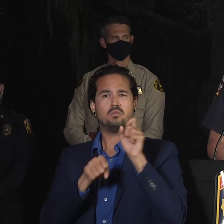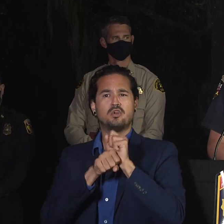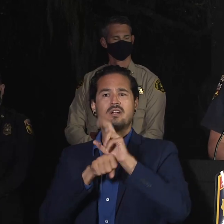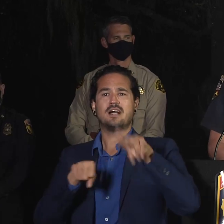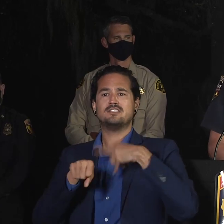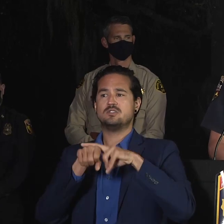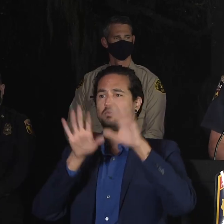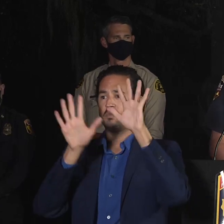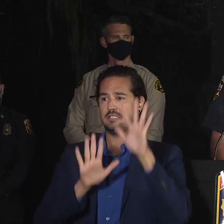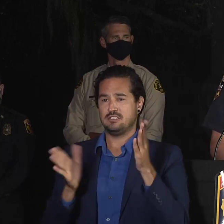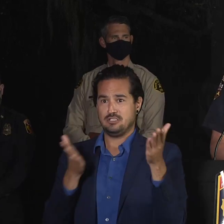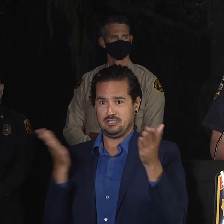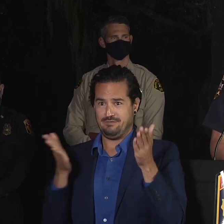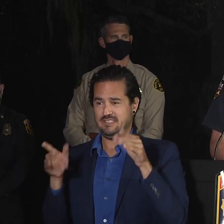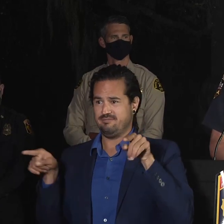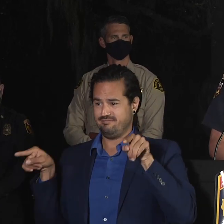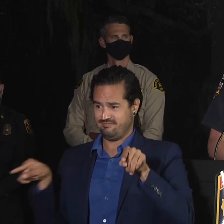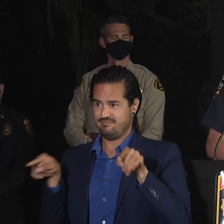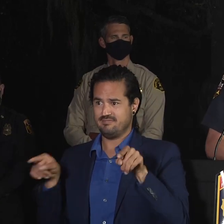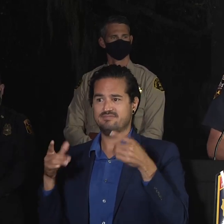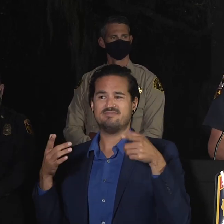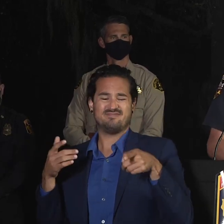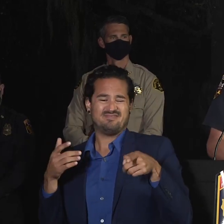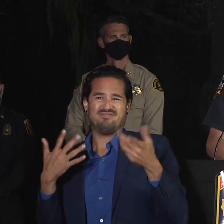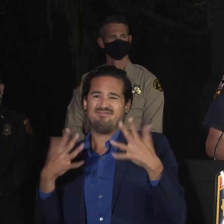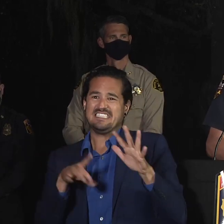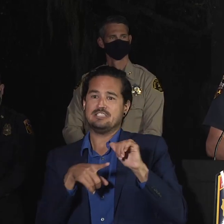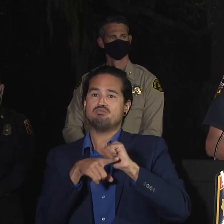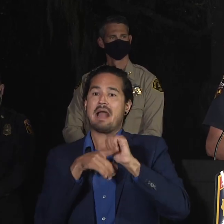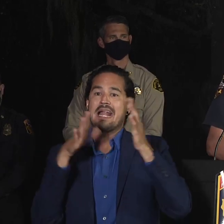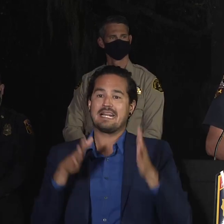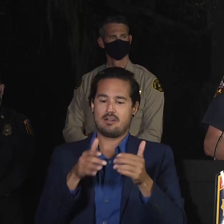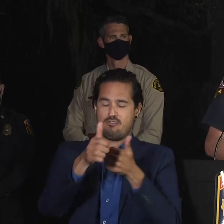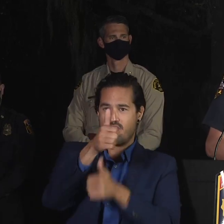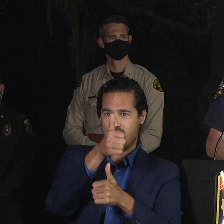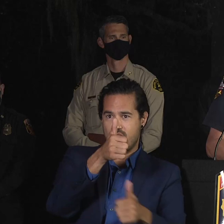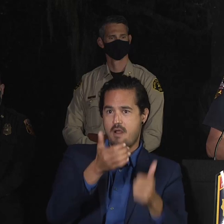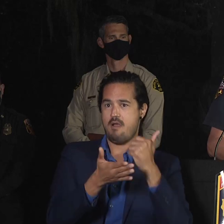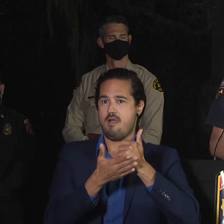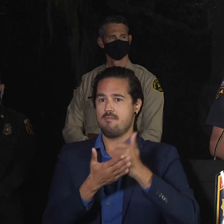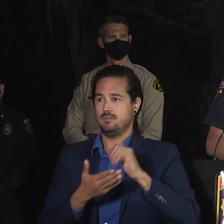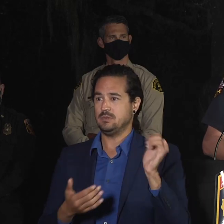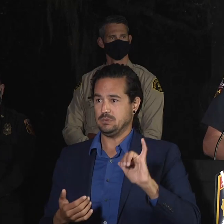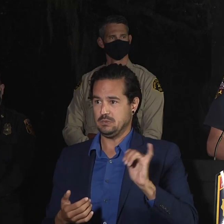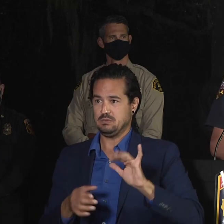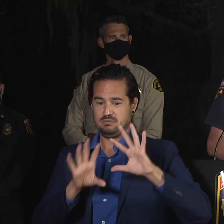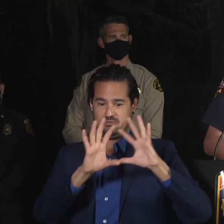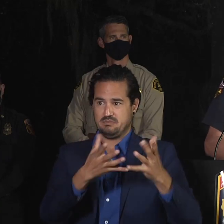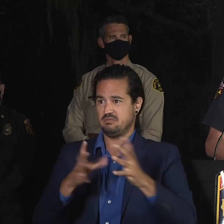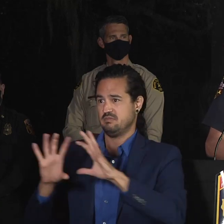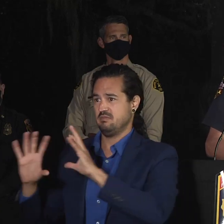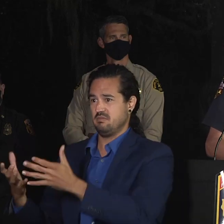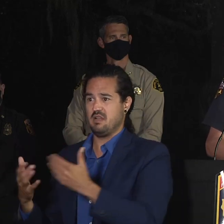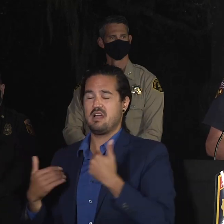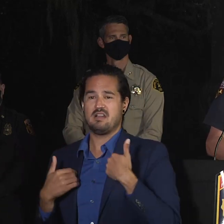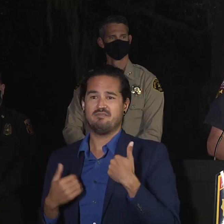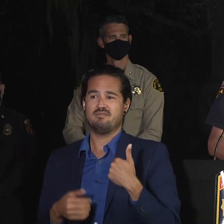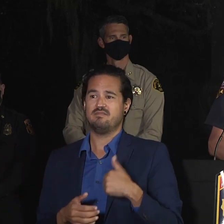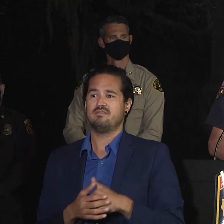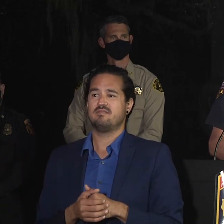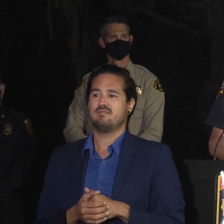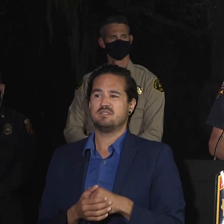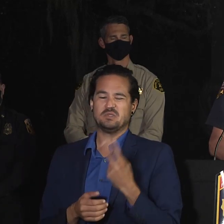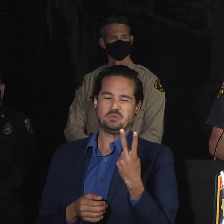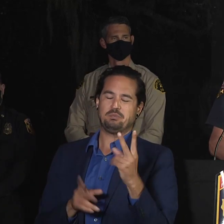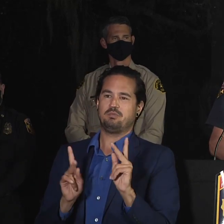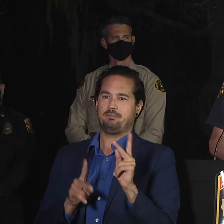meteorologists here on this incident. And the operations section, we work extremely closely. In fact, on our operations trailer or office